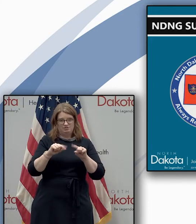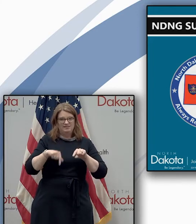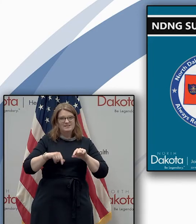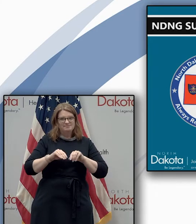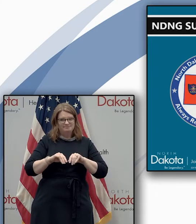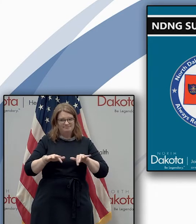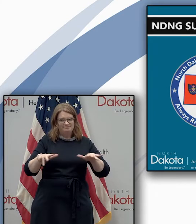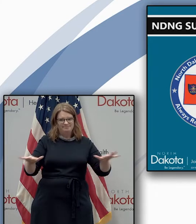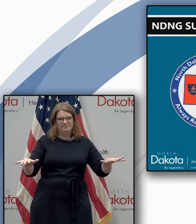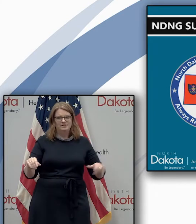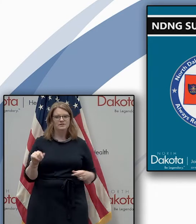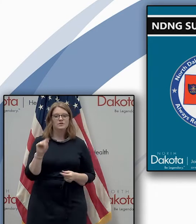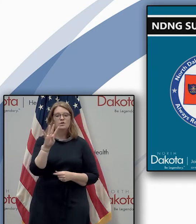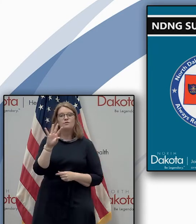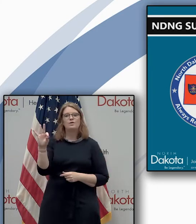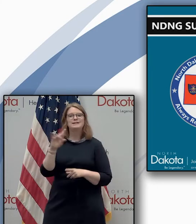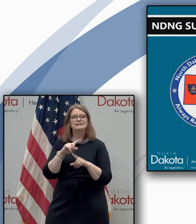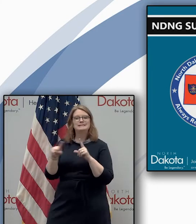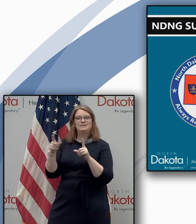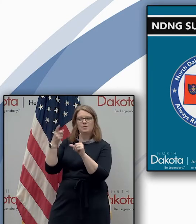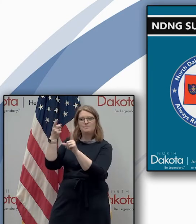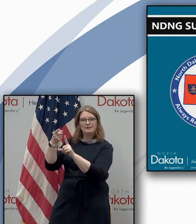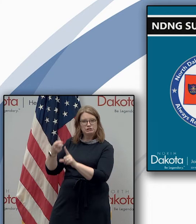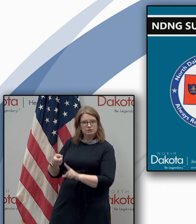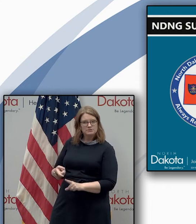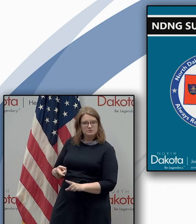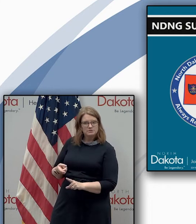49 different mission sets